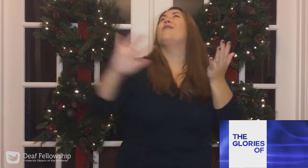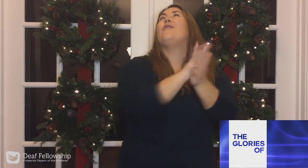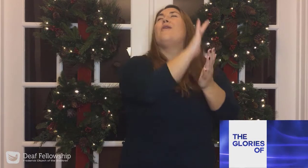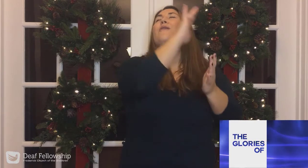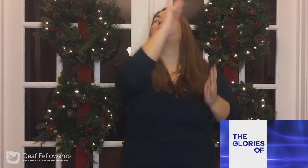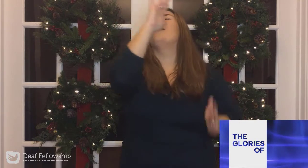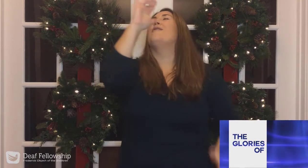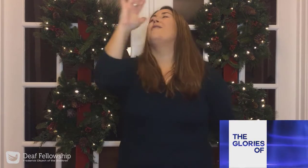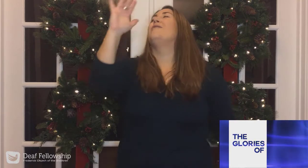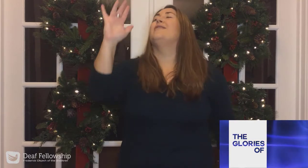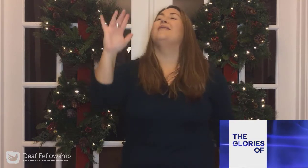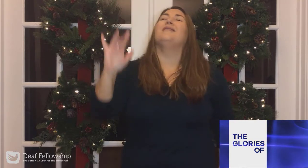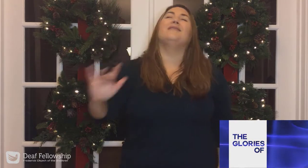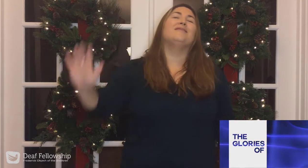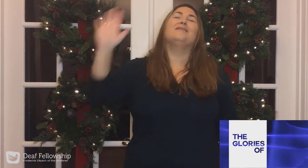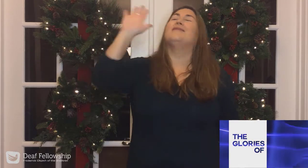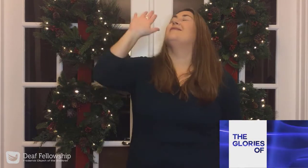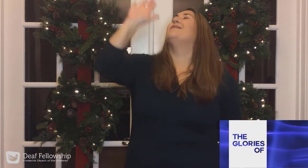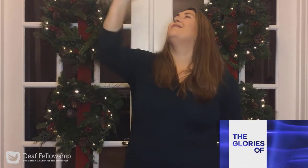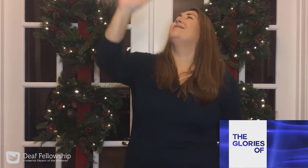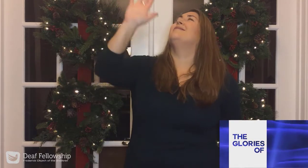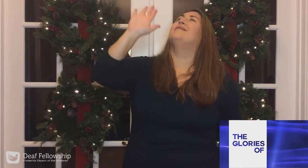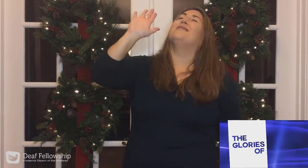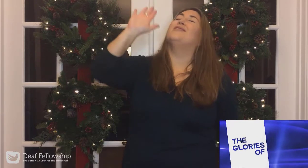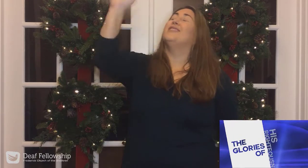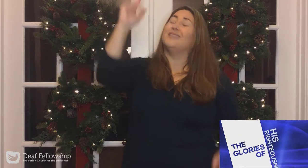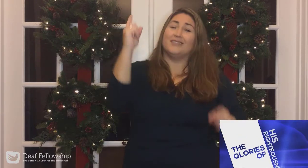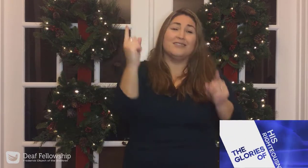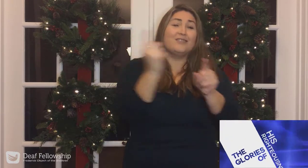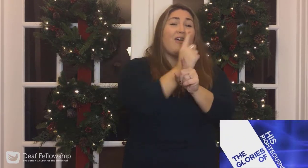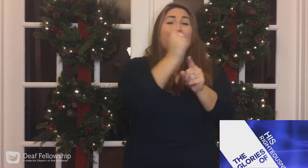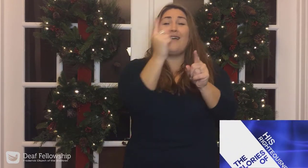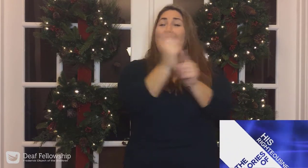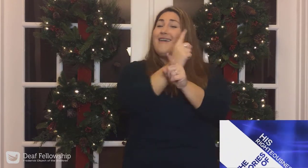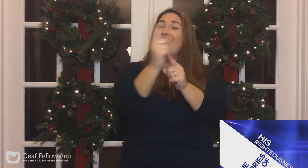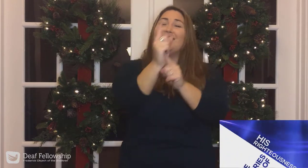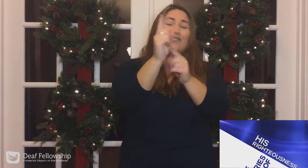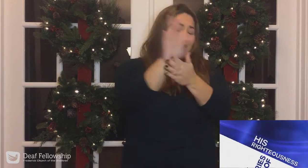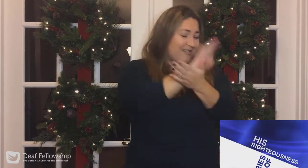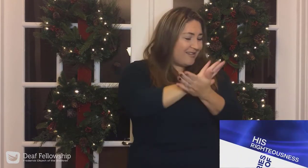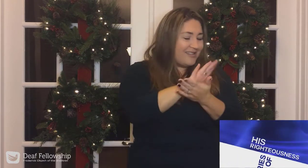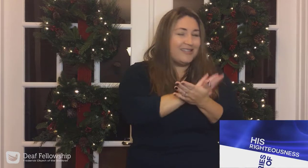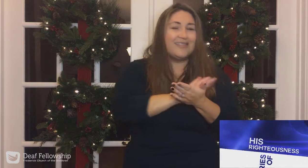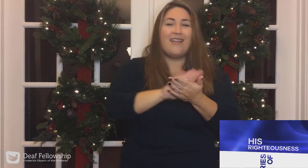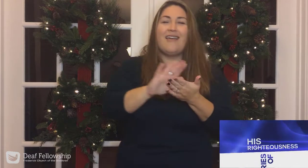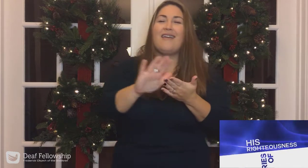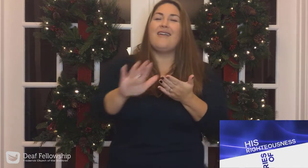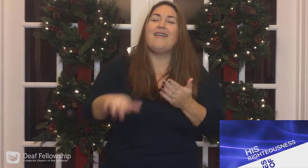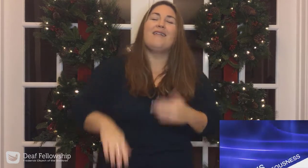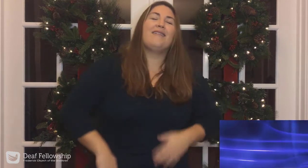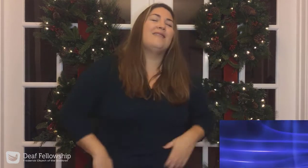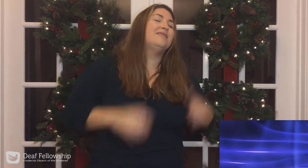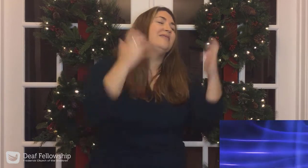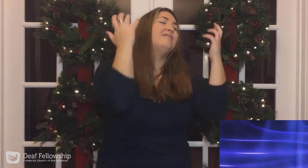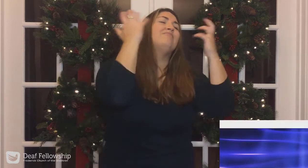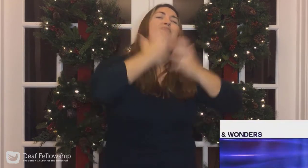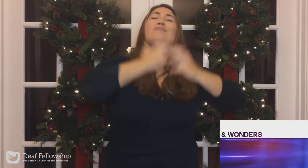glories of his righteousness. And